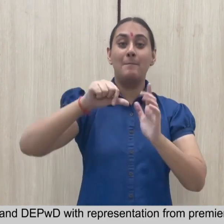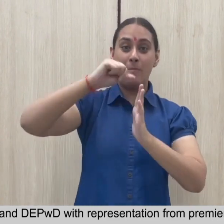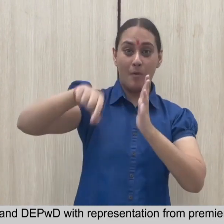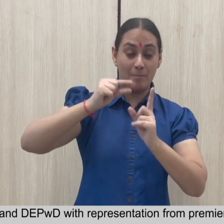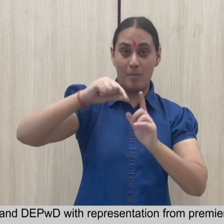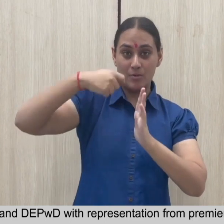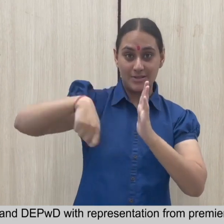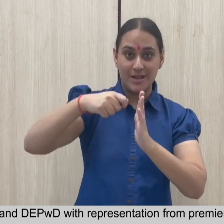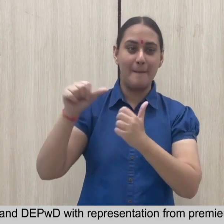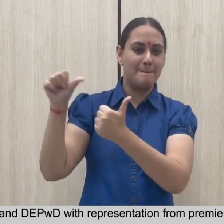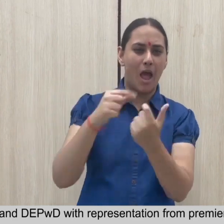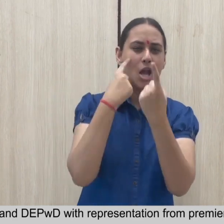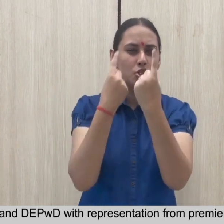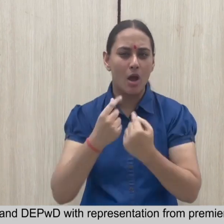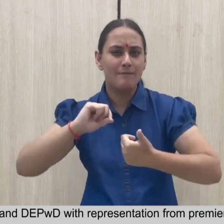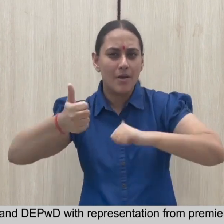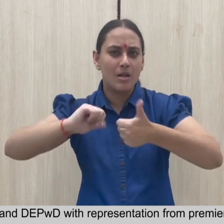IITs, woof